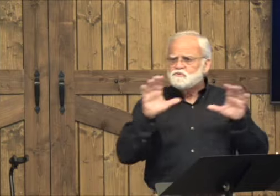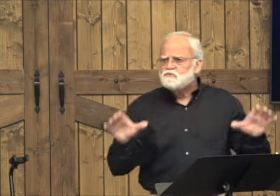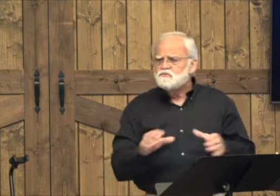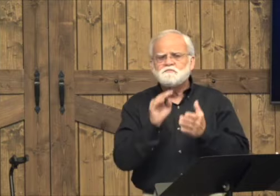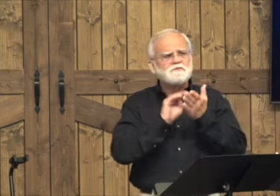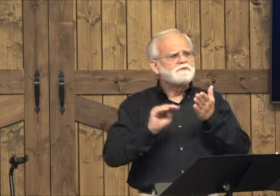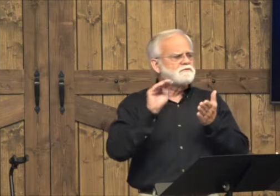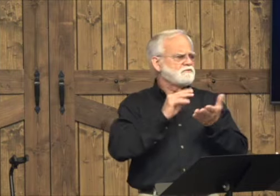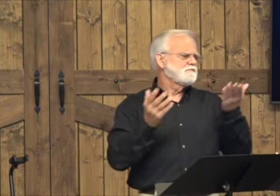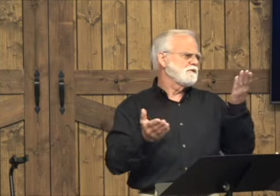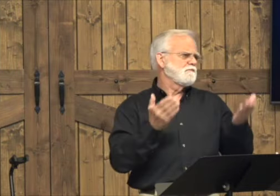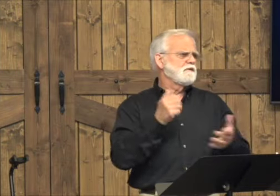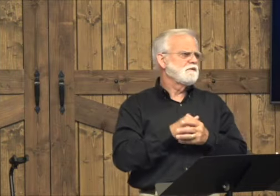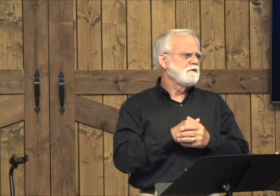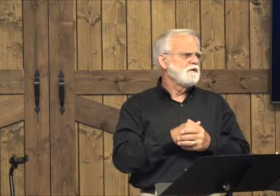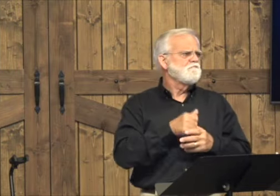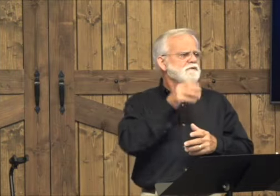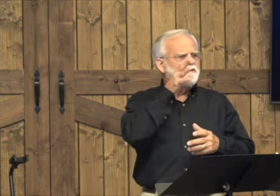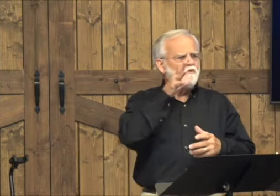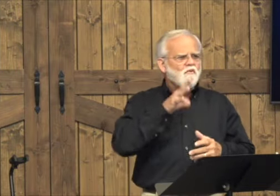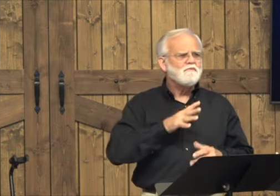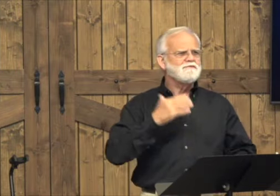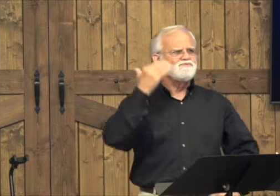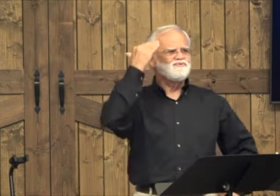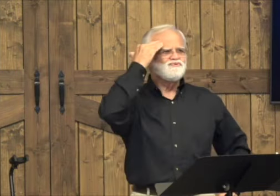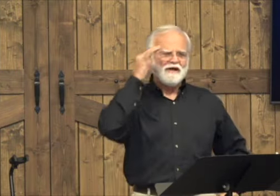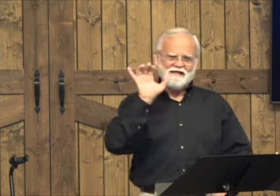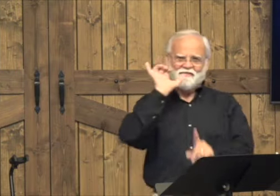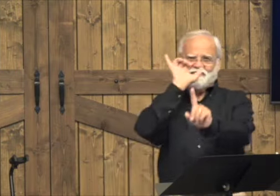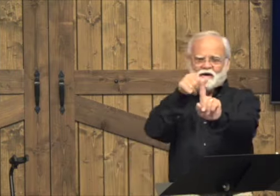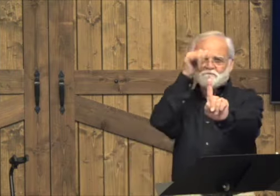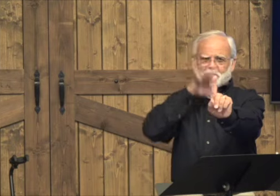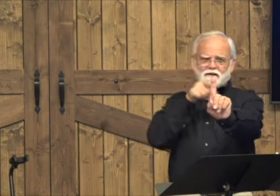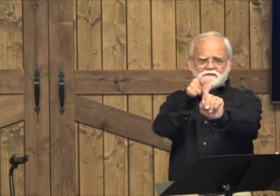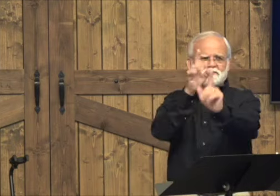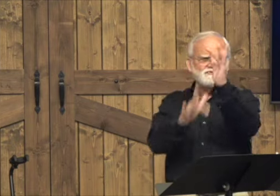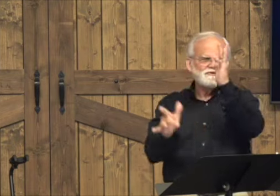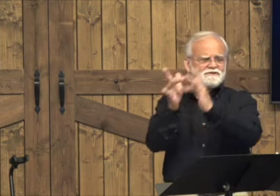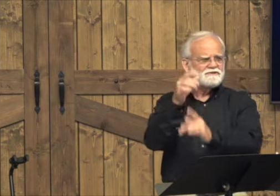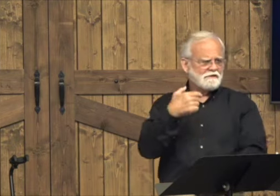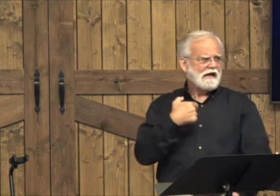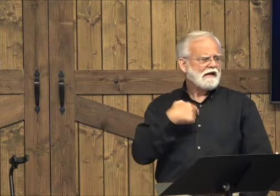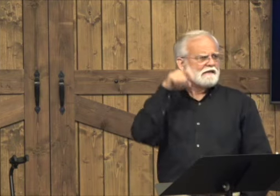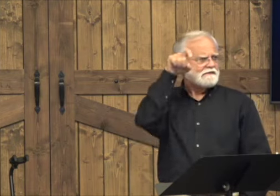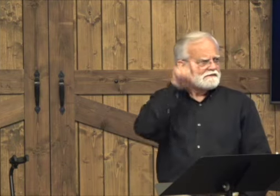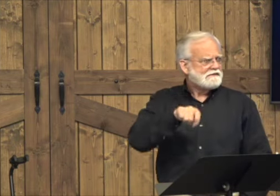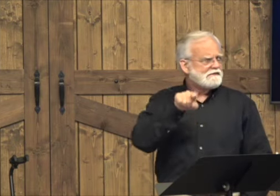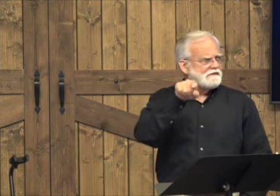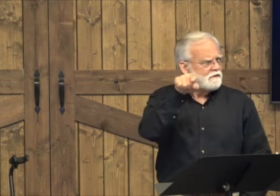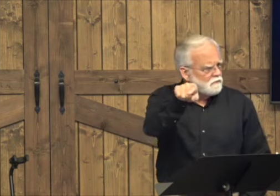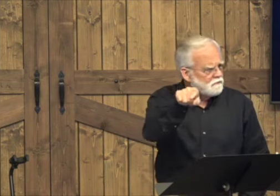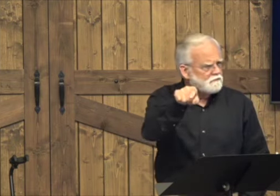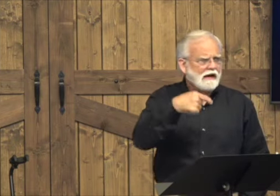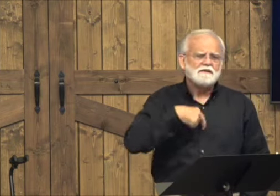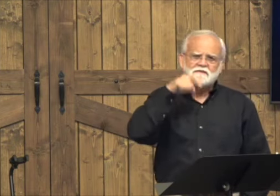Jesus, but she also knew what He had done for her. She knew that man. She knew who Jesus was.